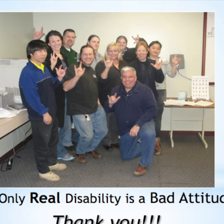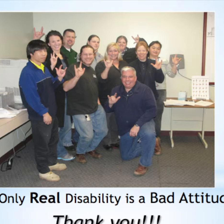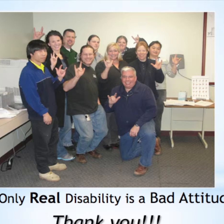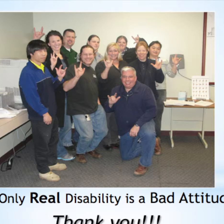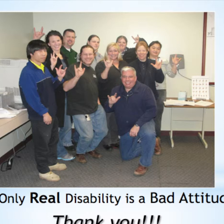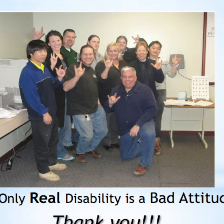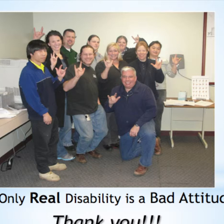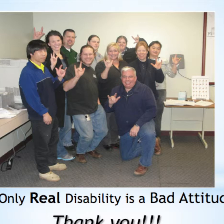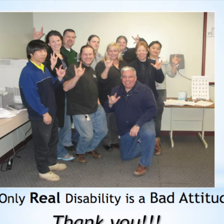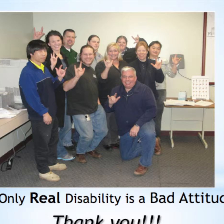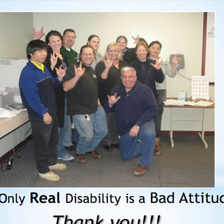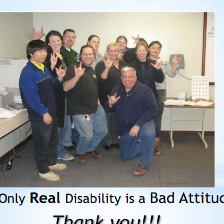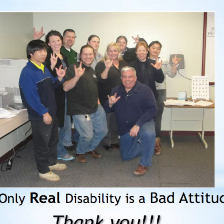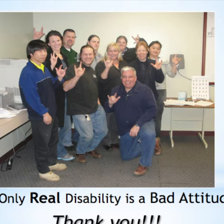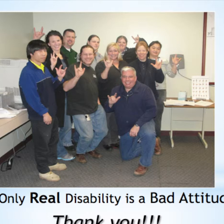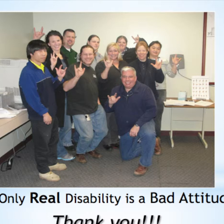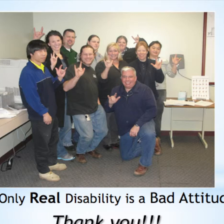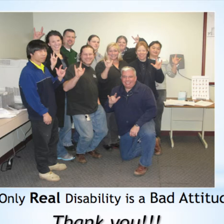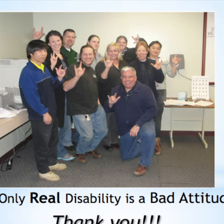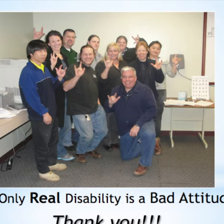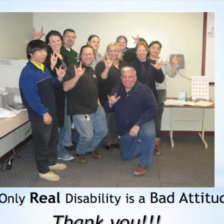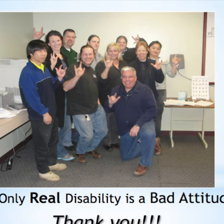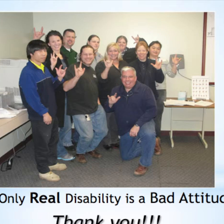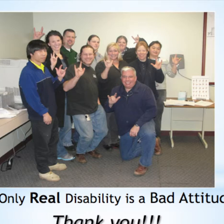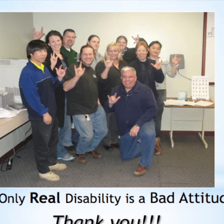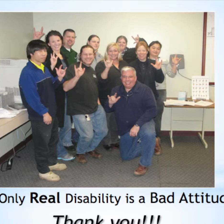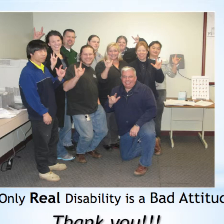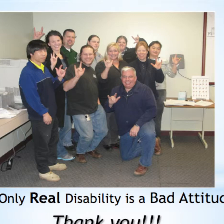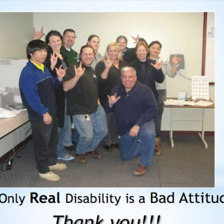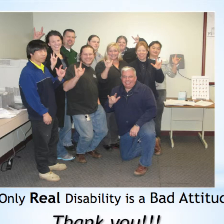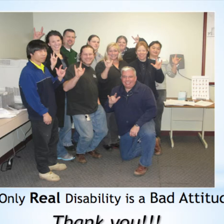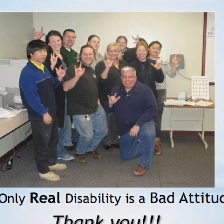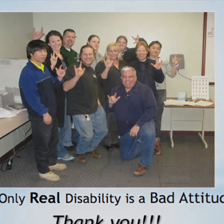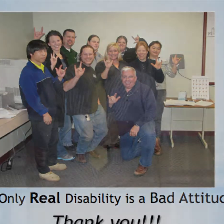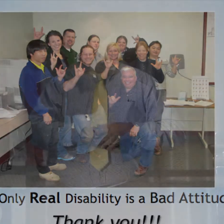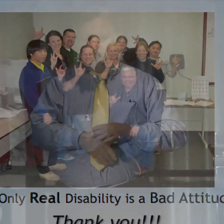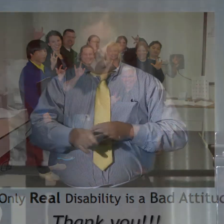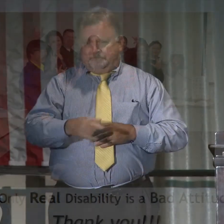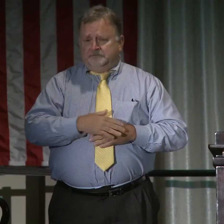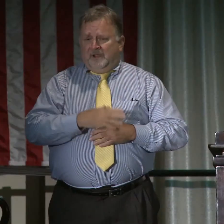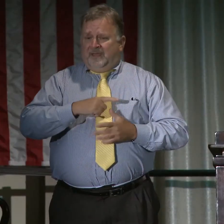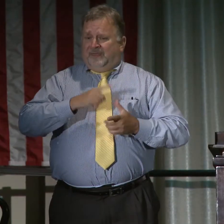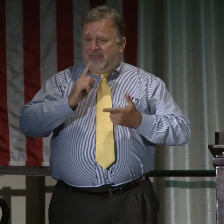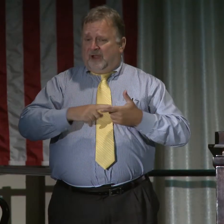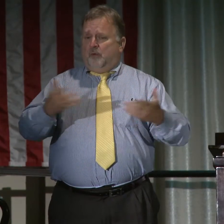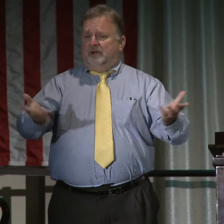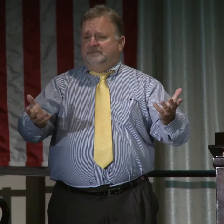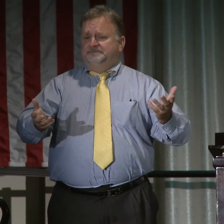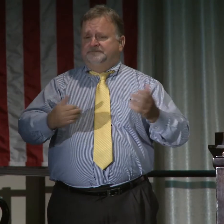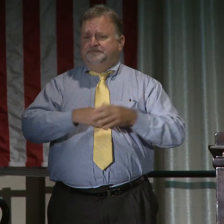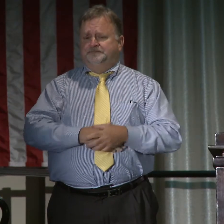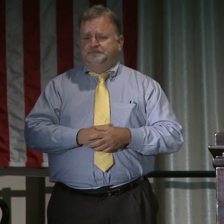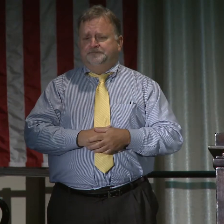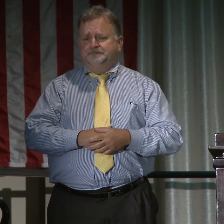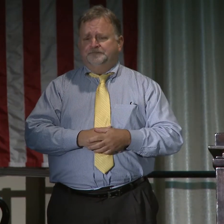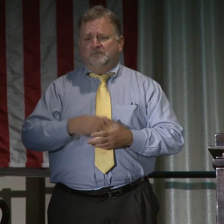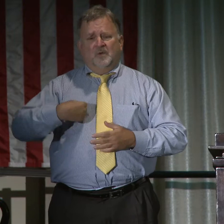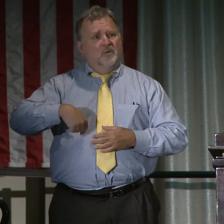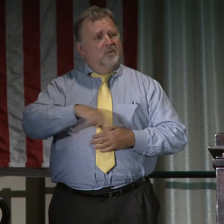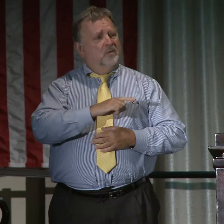Then, we try to use strategies to minimize the identified barriers and analyze